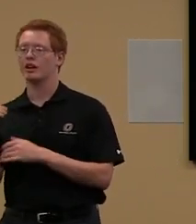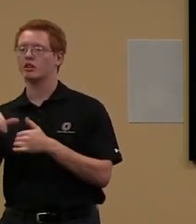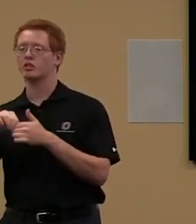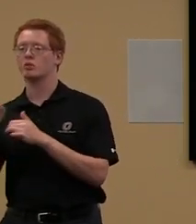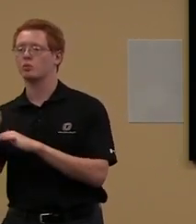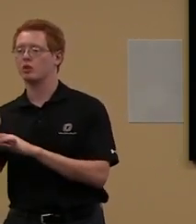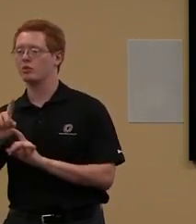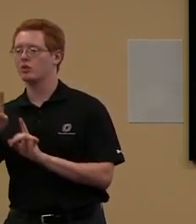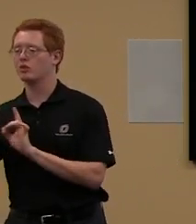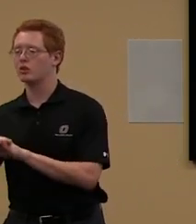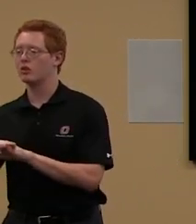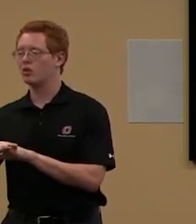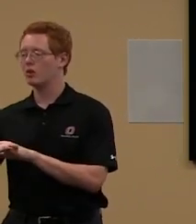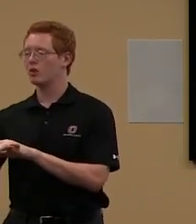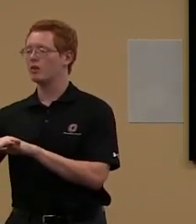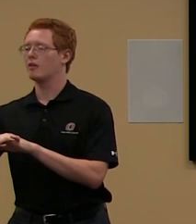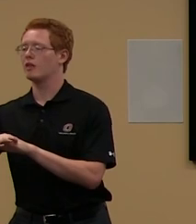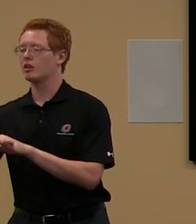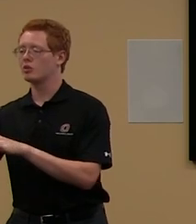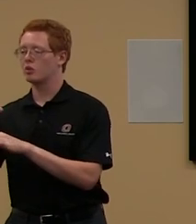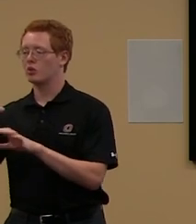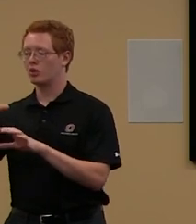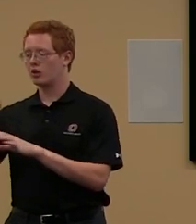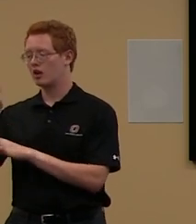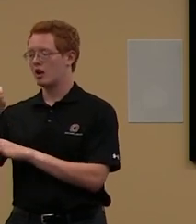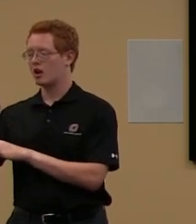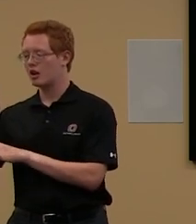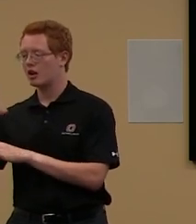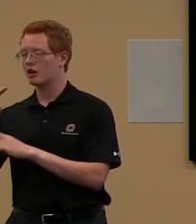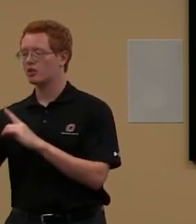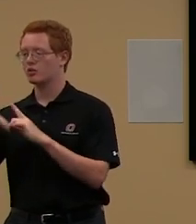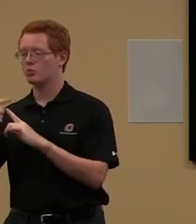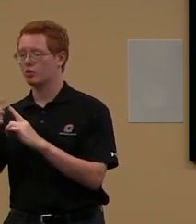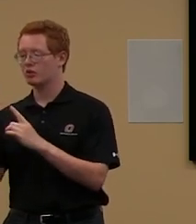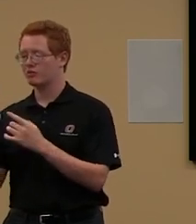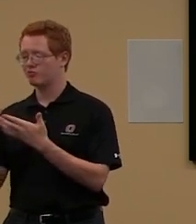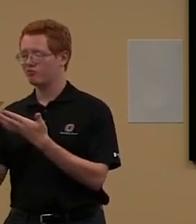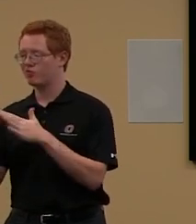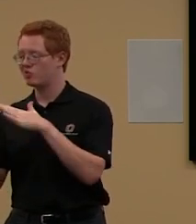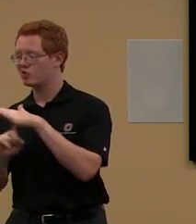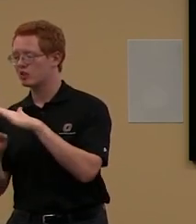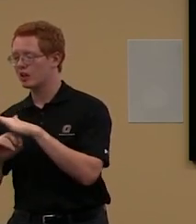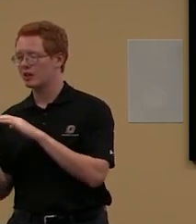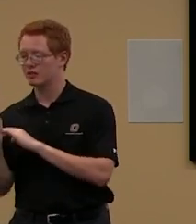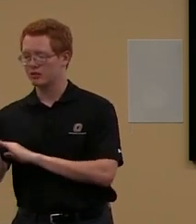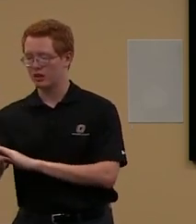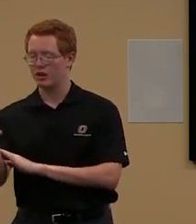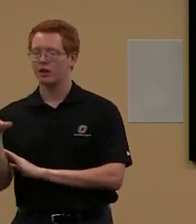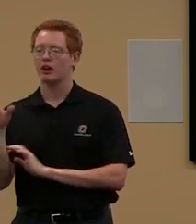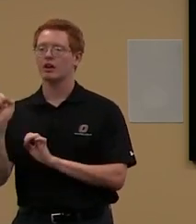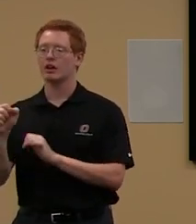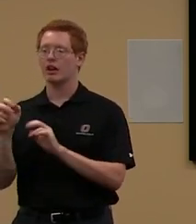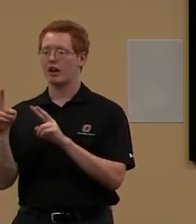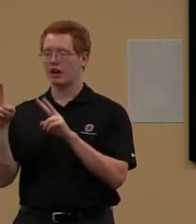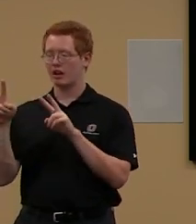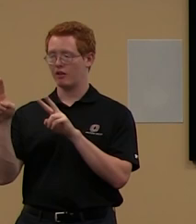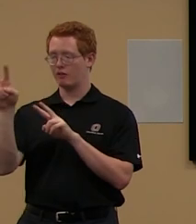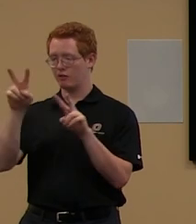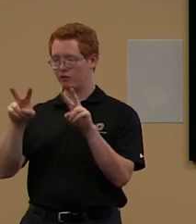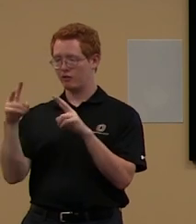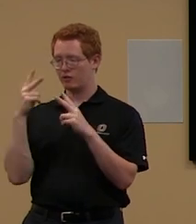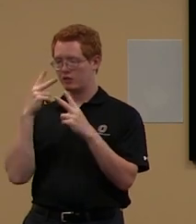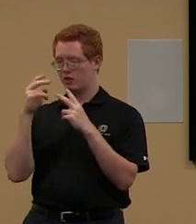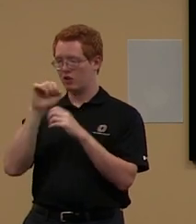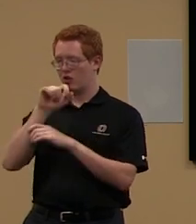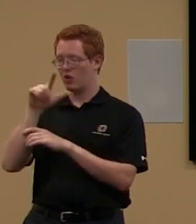go to pick up your documents when they deliver them to you. Where you can view the status of